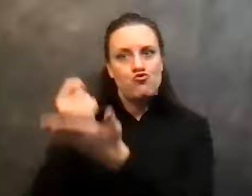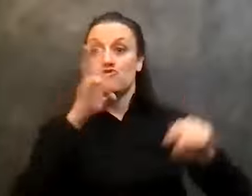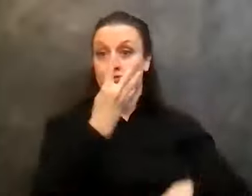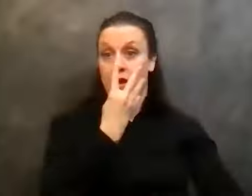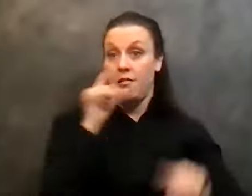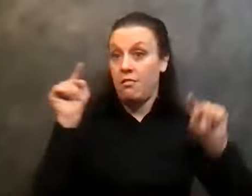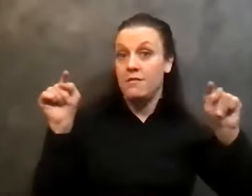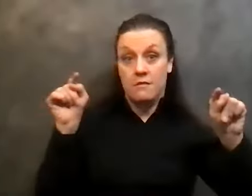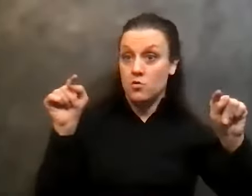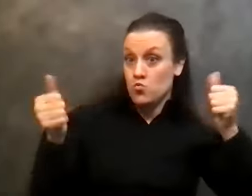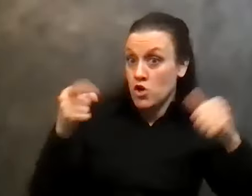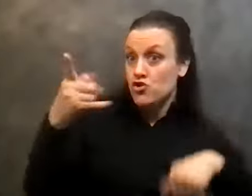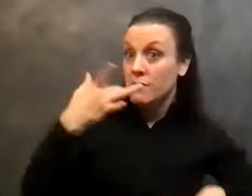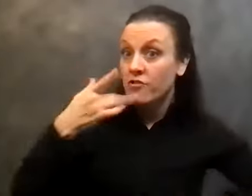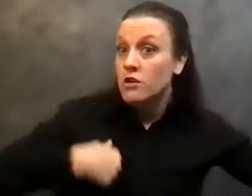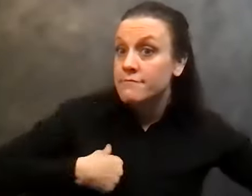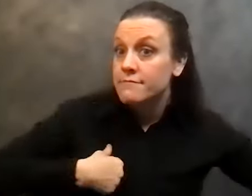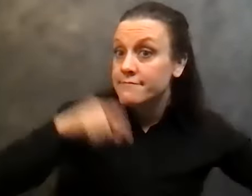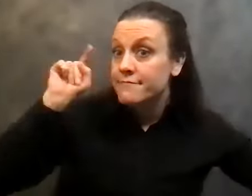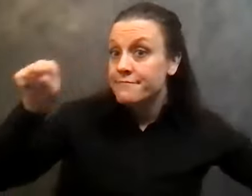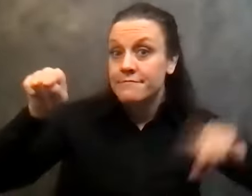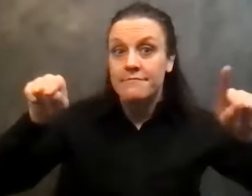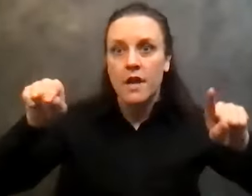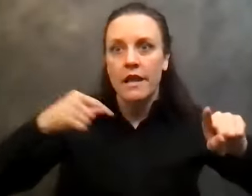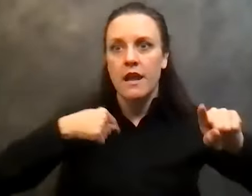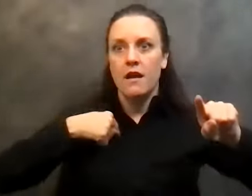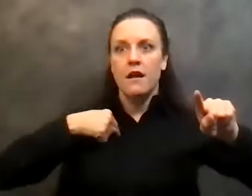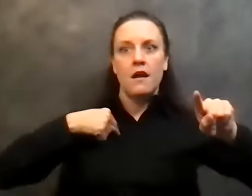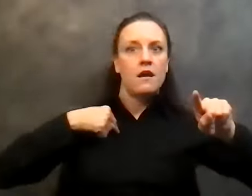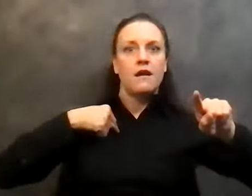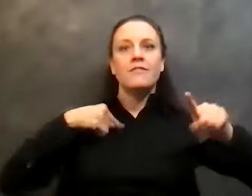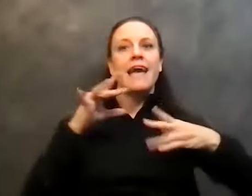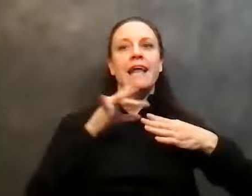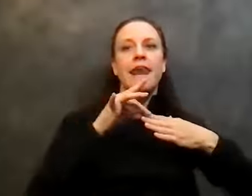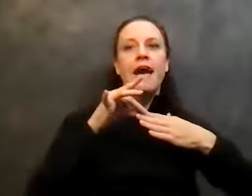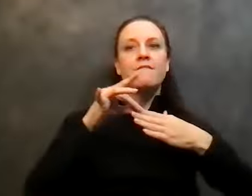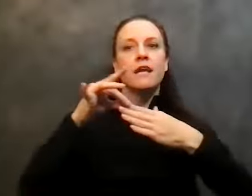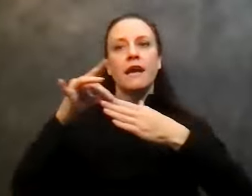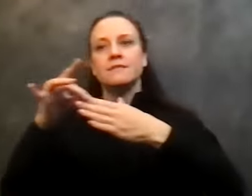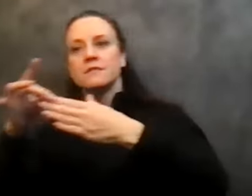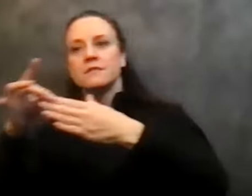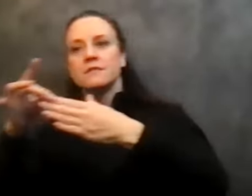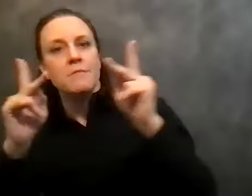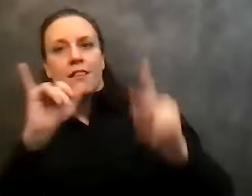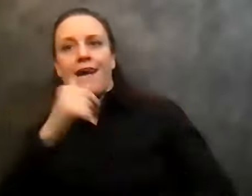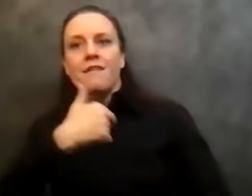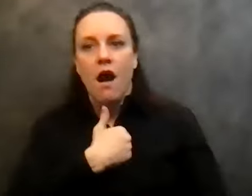uh, what would you like? And they become navigators to navigate people like us into different